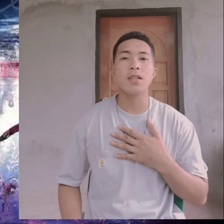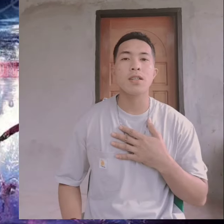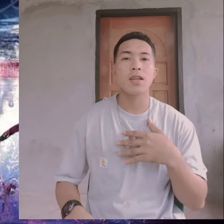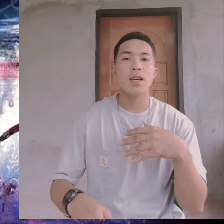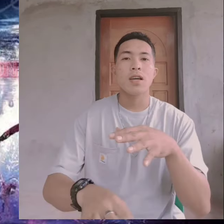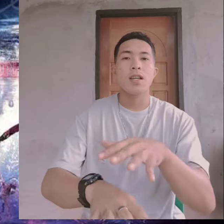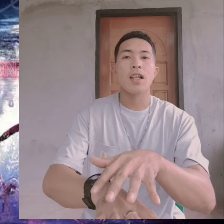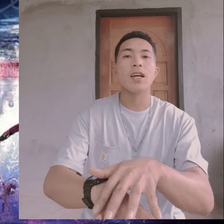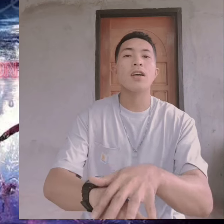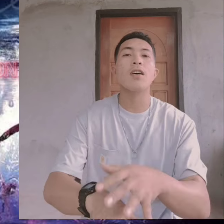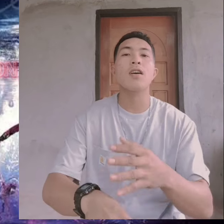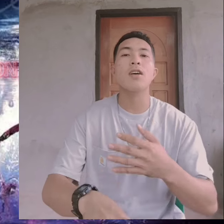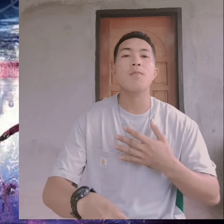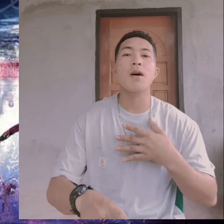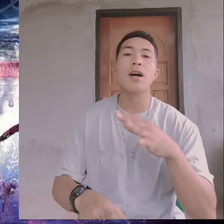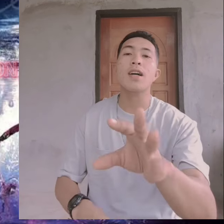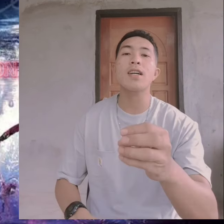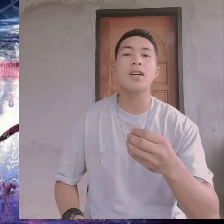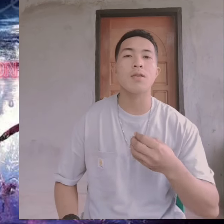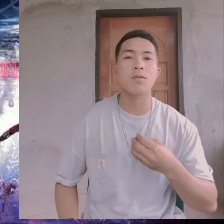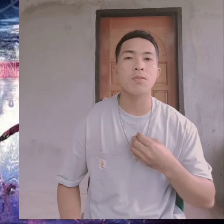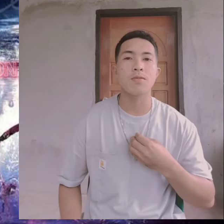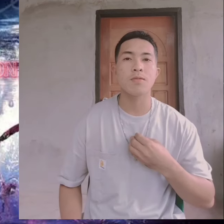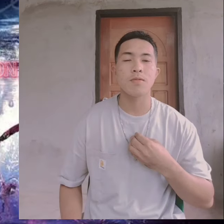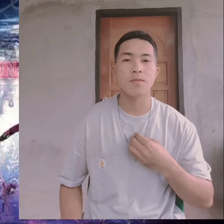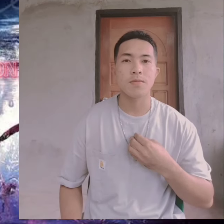That I call my own